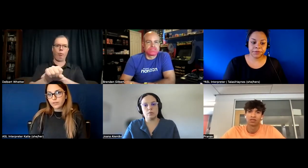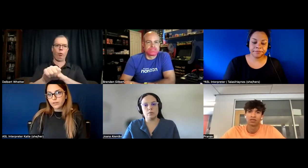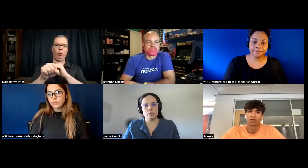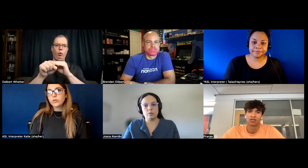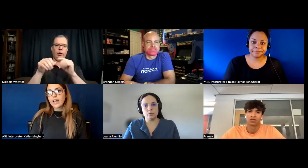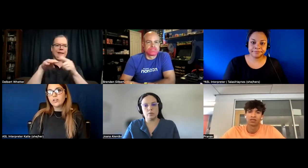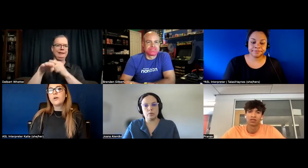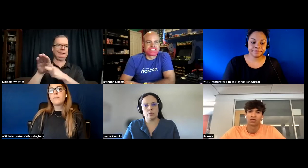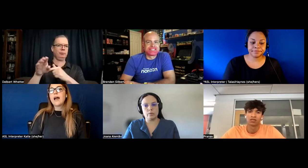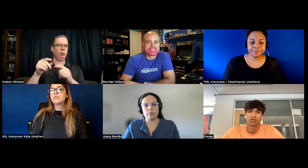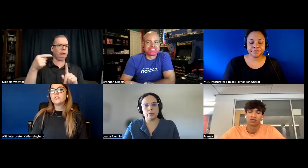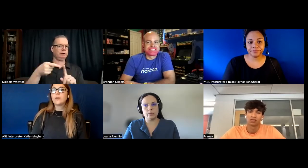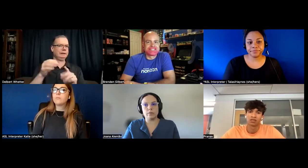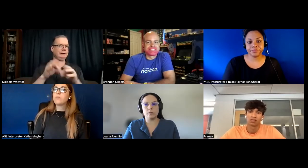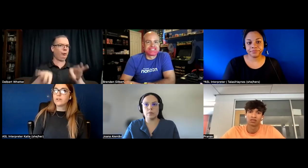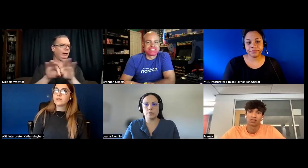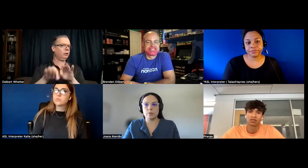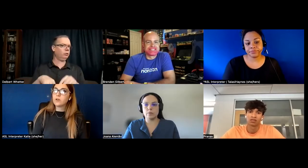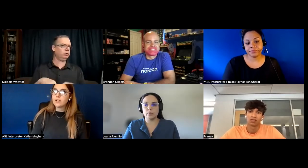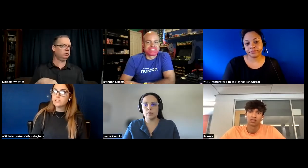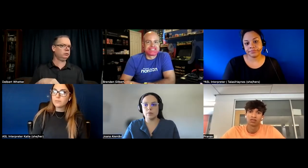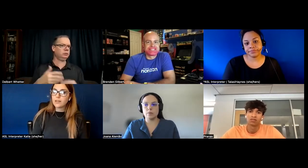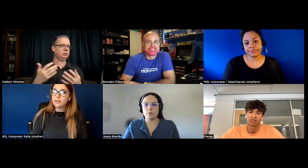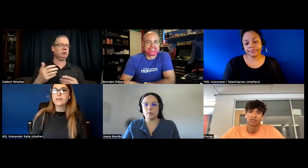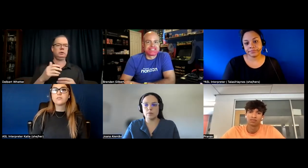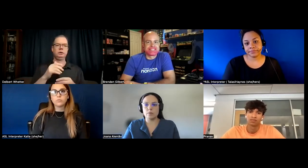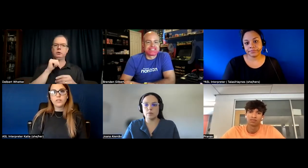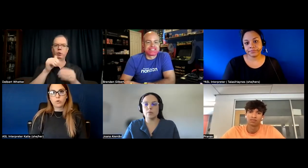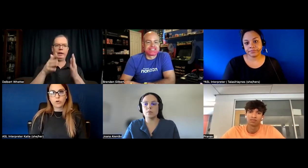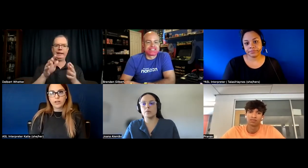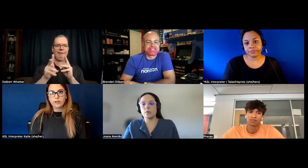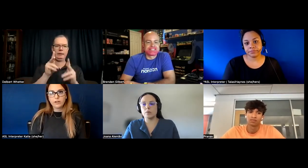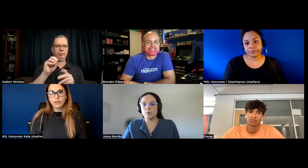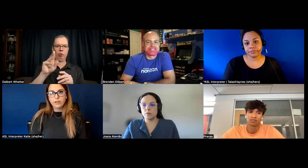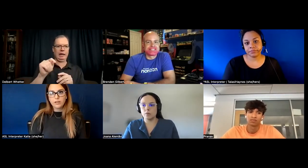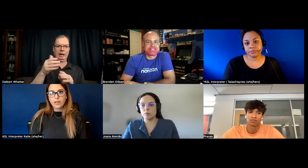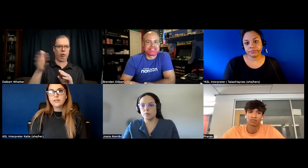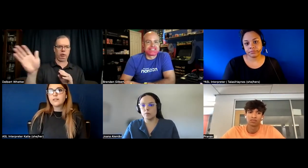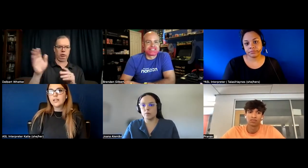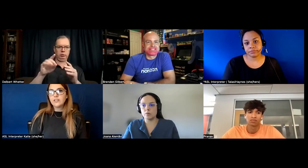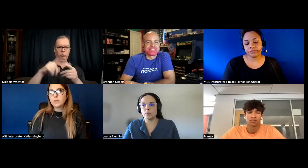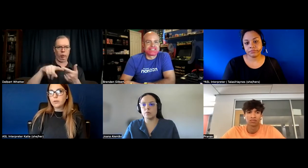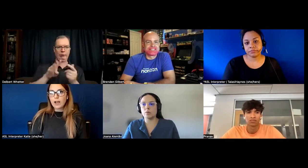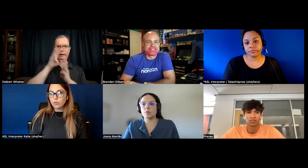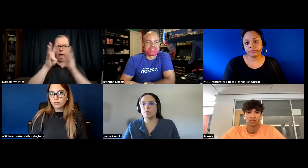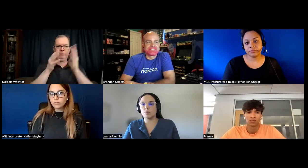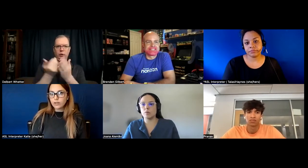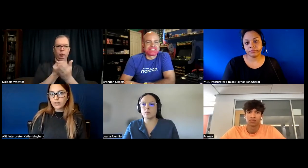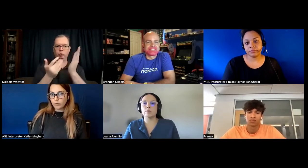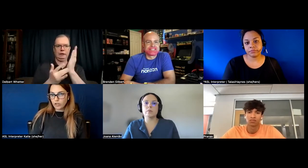so again going back to the born accessible concept i think that's really important here and to not leave people out when